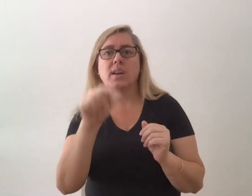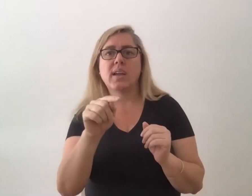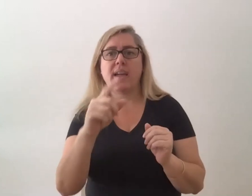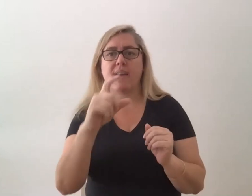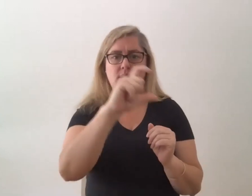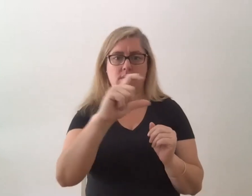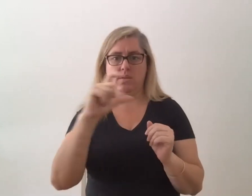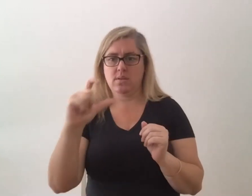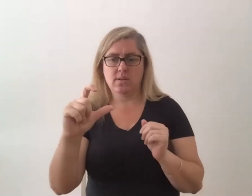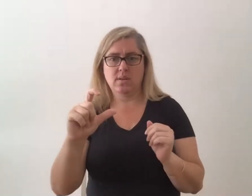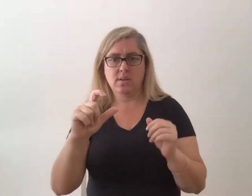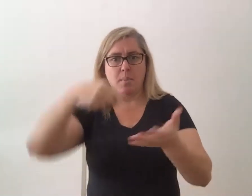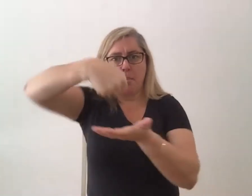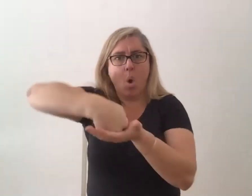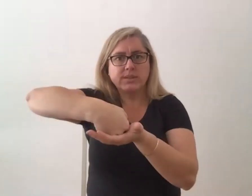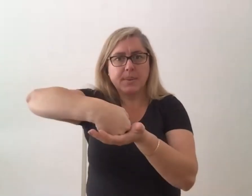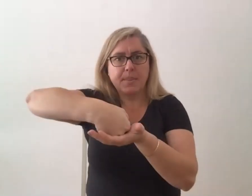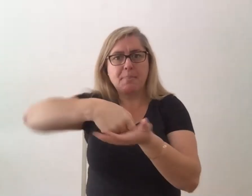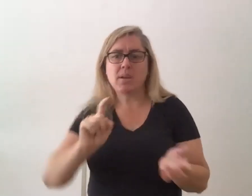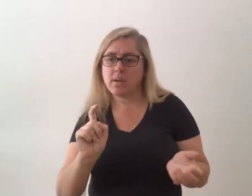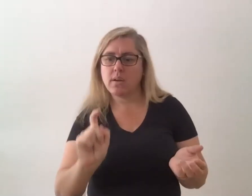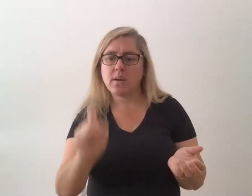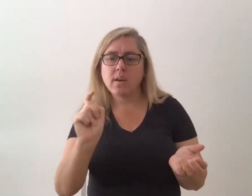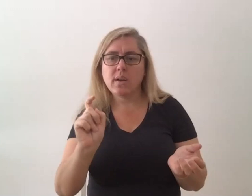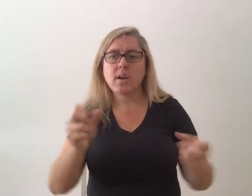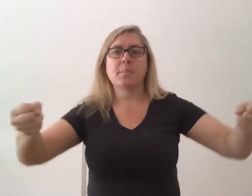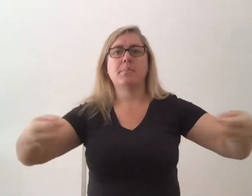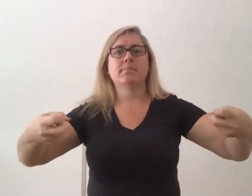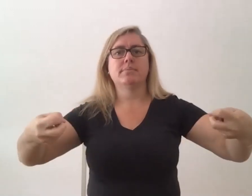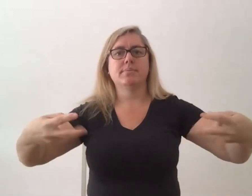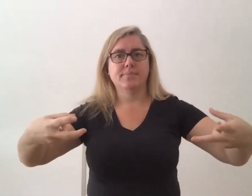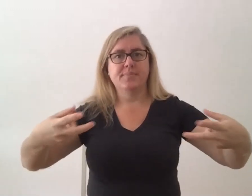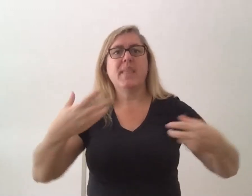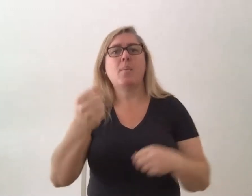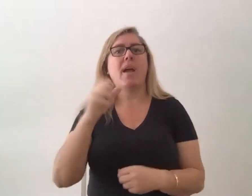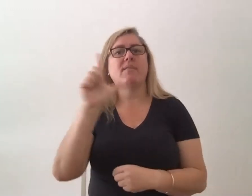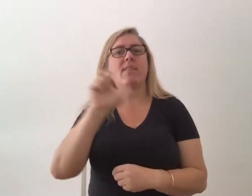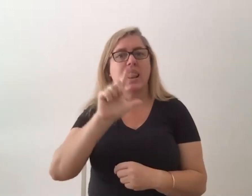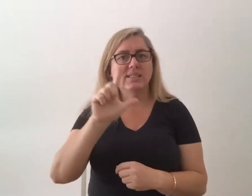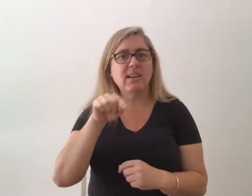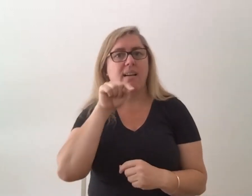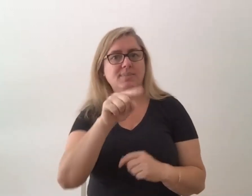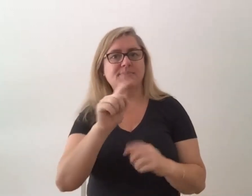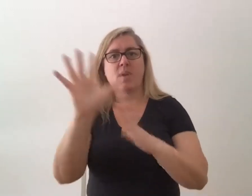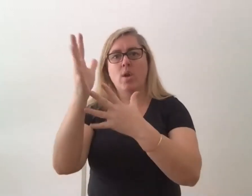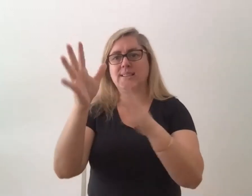caption button at the bottom of your screen. And also we've got Linda as our Auslan interpreter today.